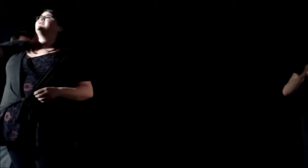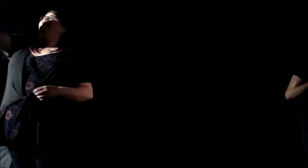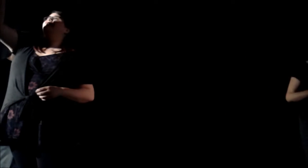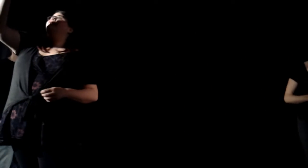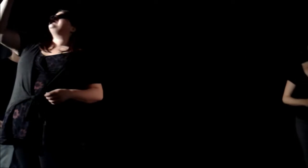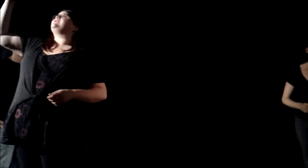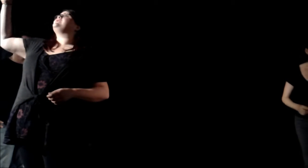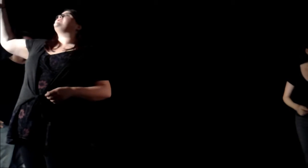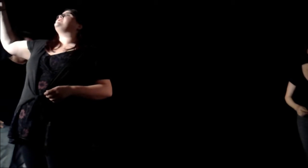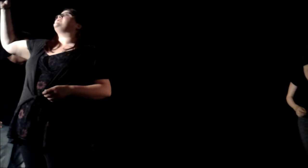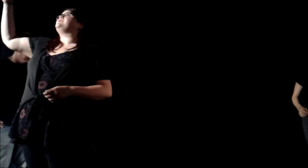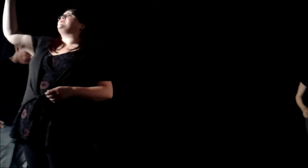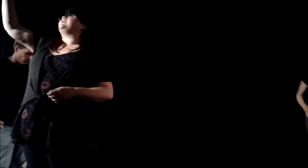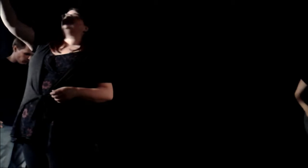I'm really hoping you have half and half.